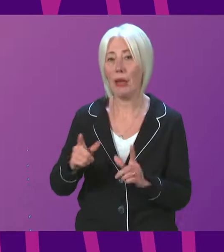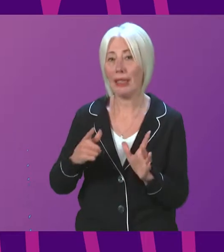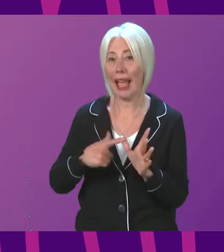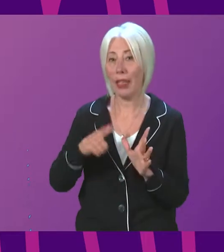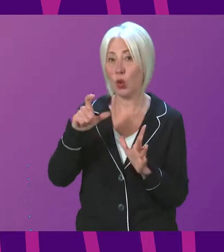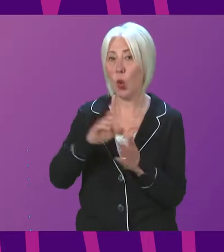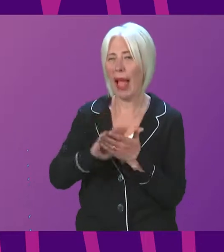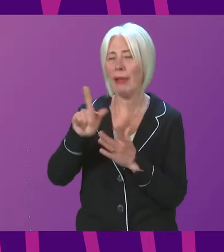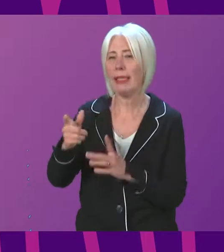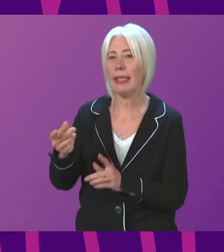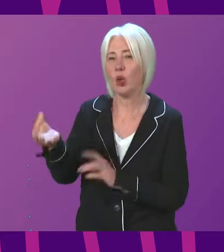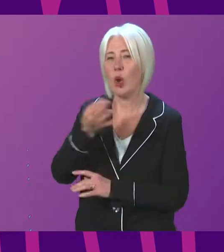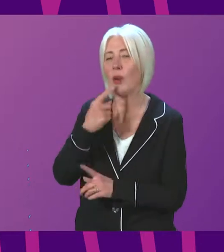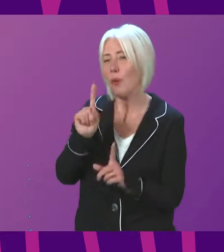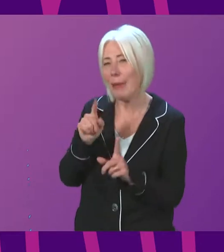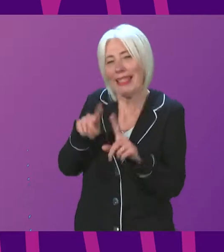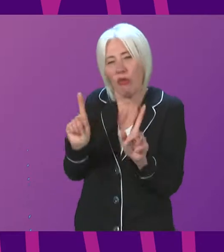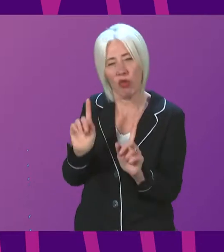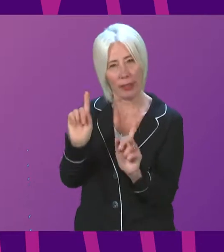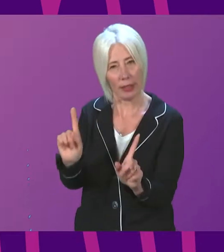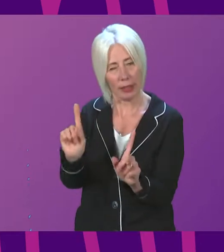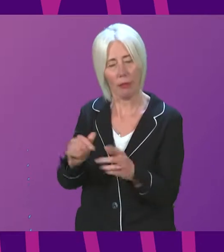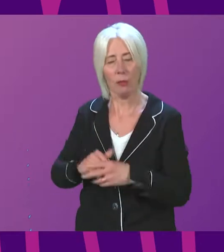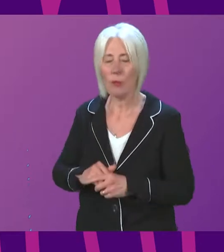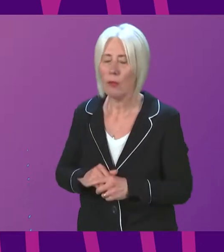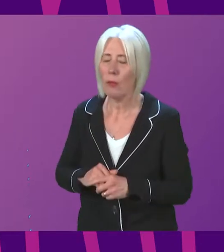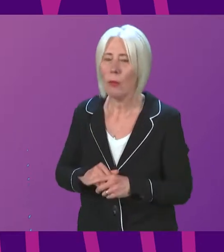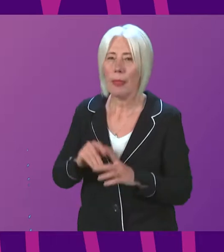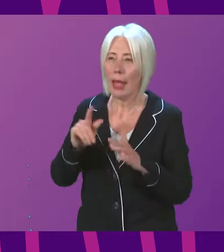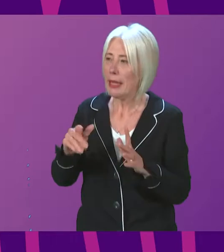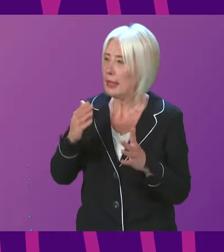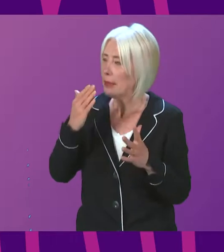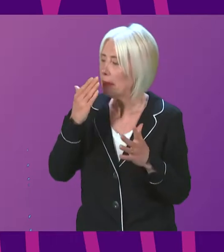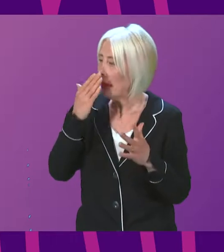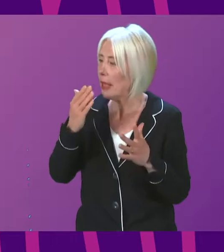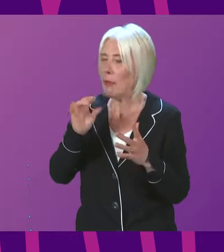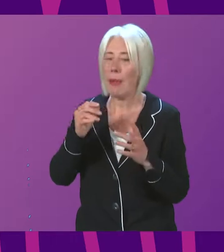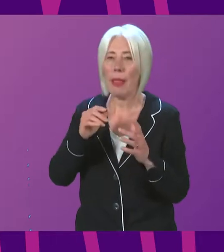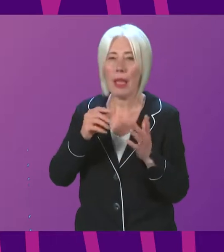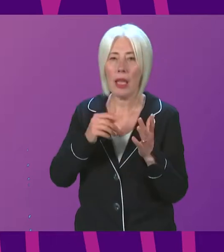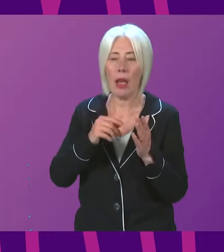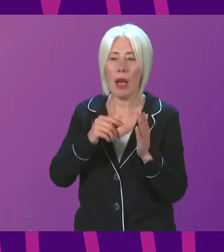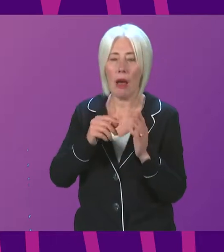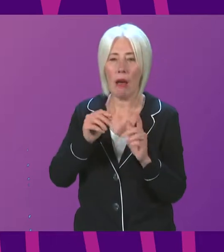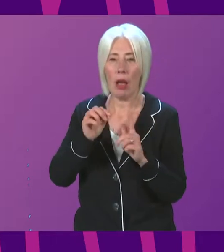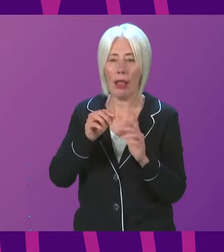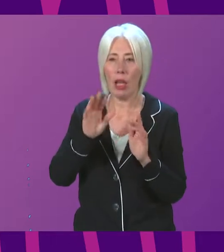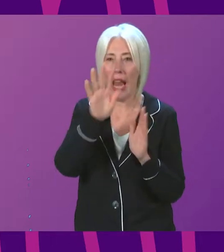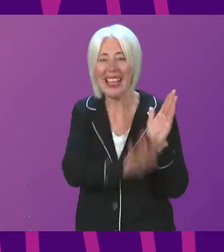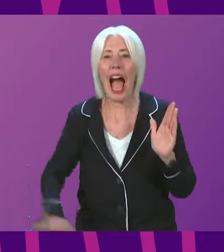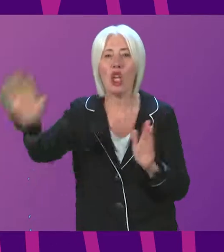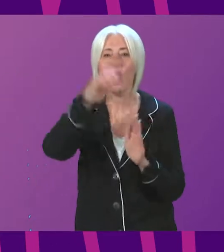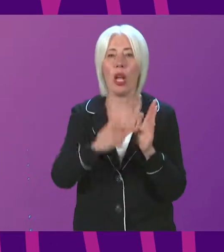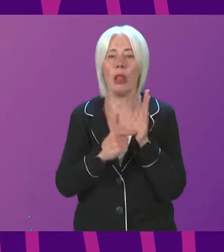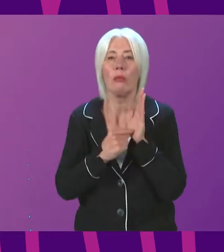different, because it gets to a point of almost having a reference point nationally of